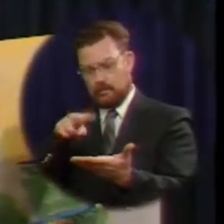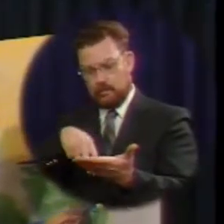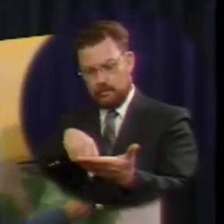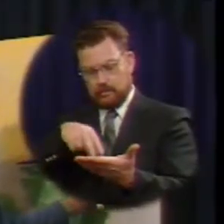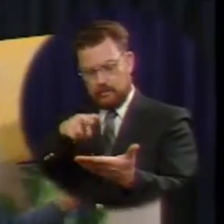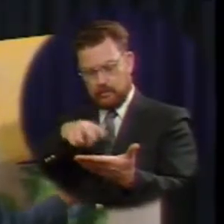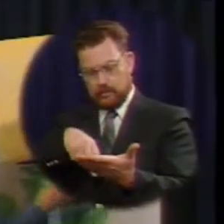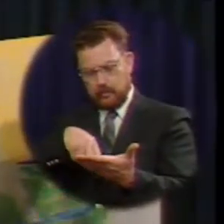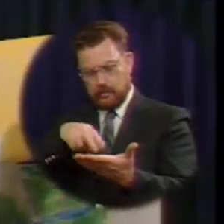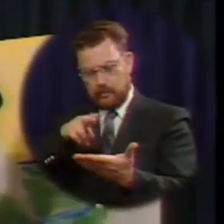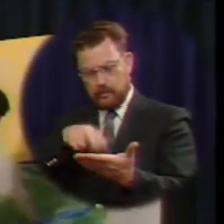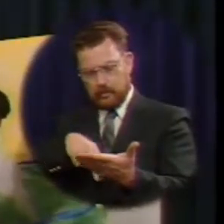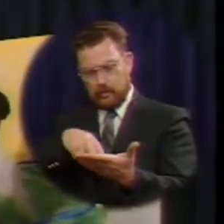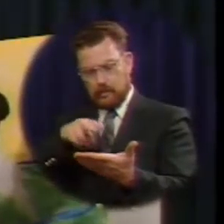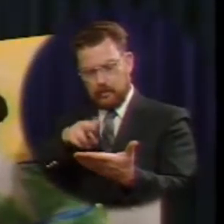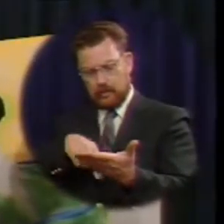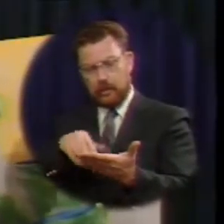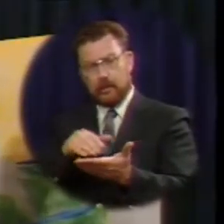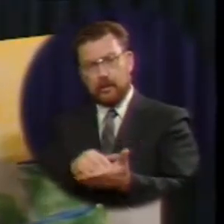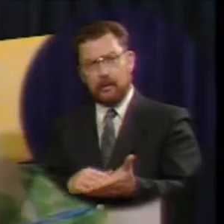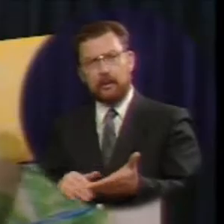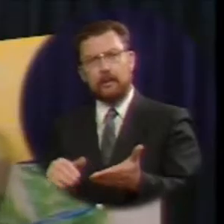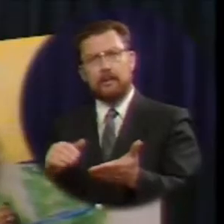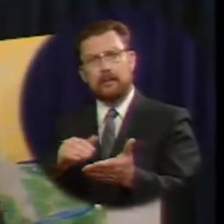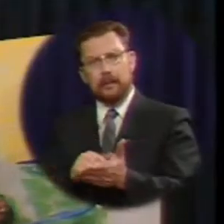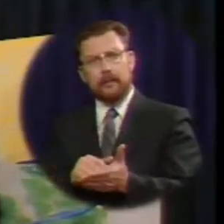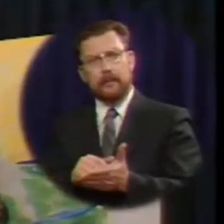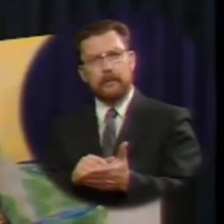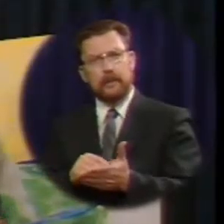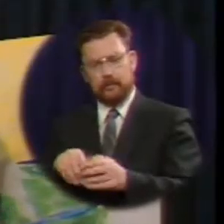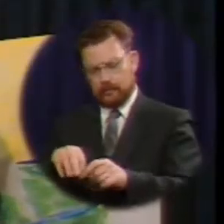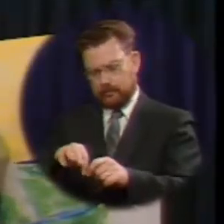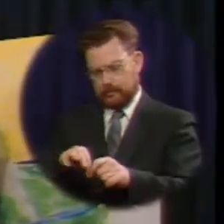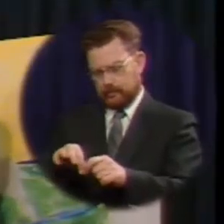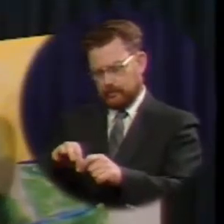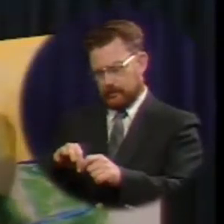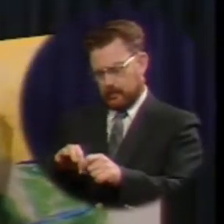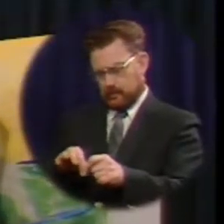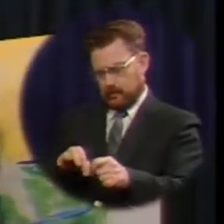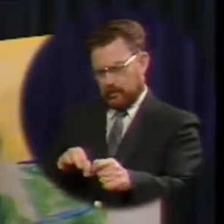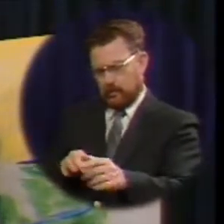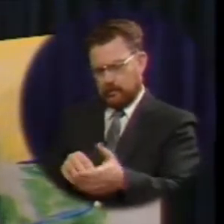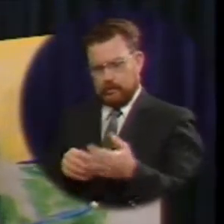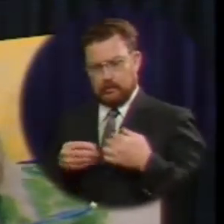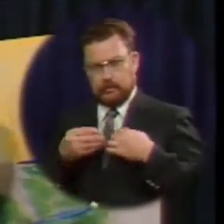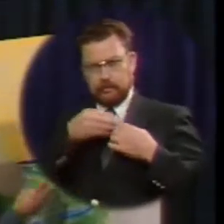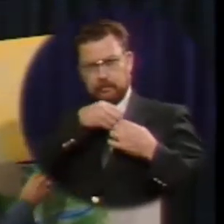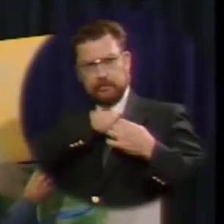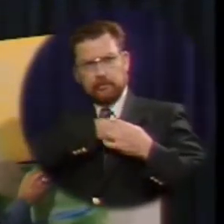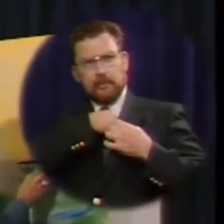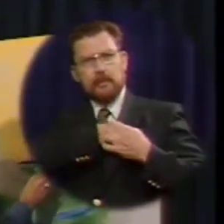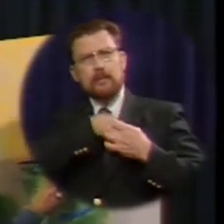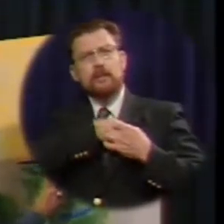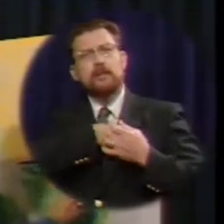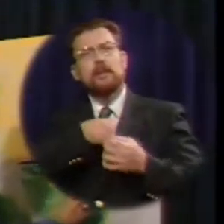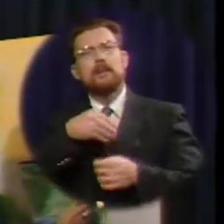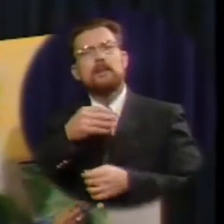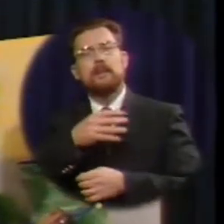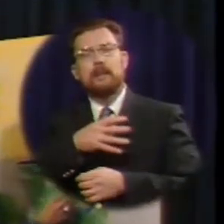over and over again he tore the poem out stuffed it into his pocket and forgot